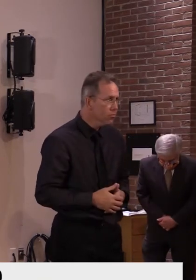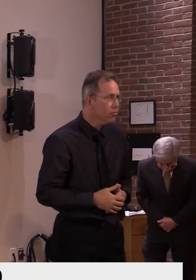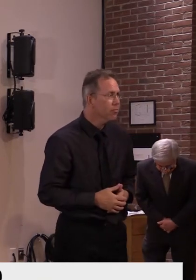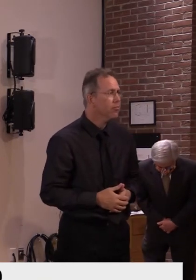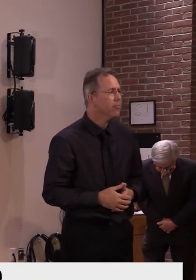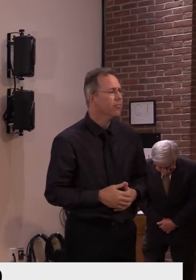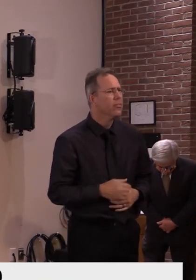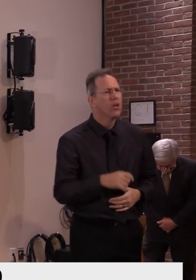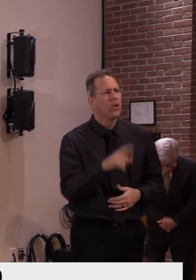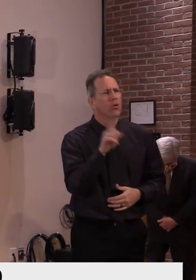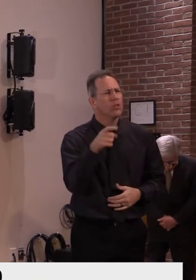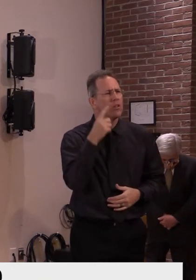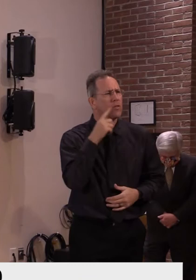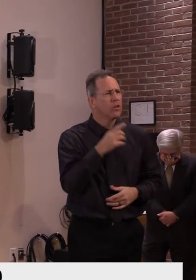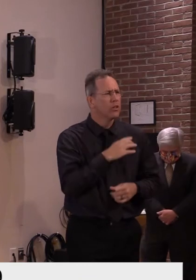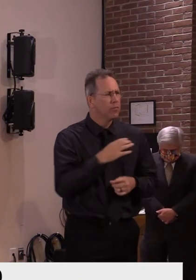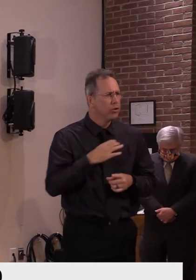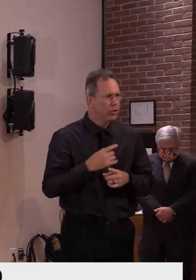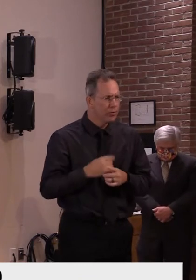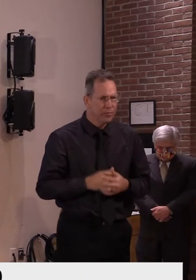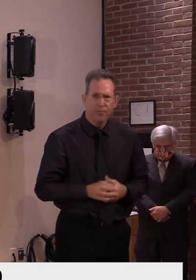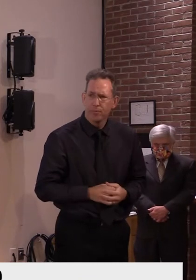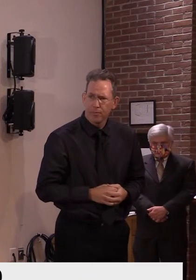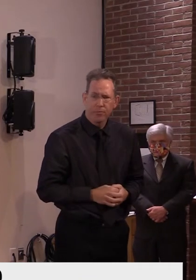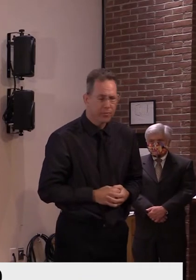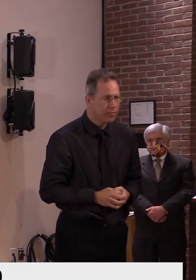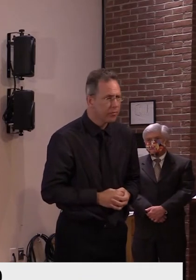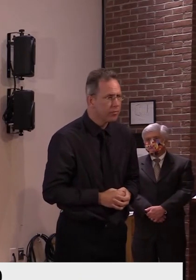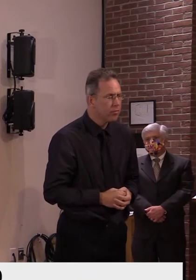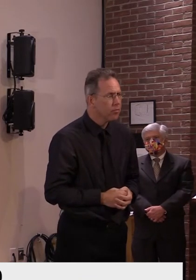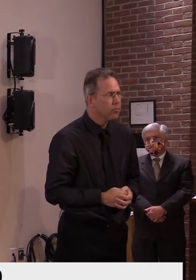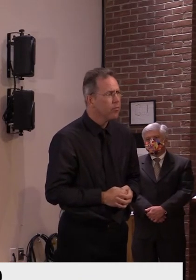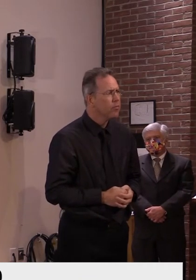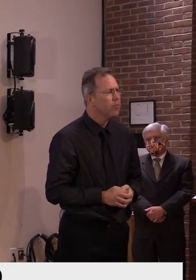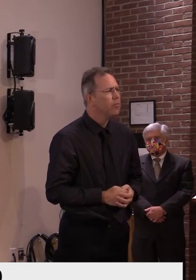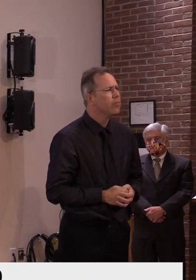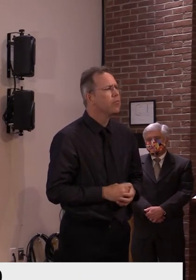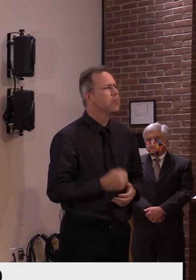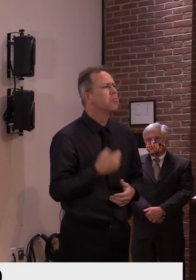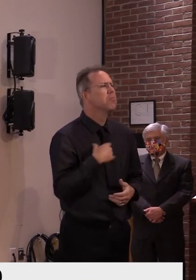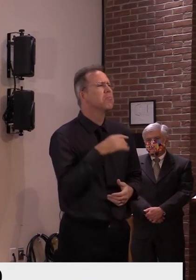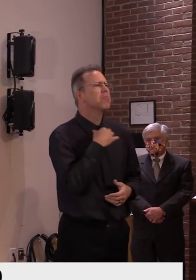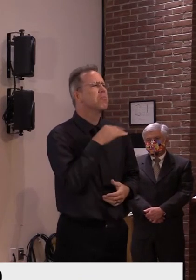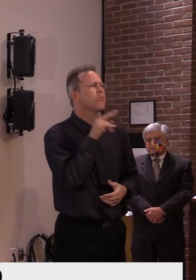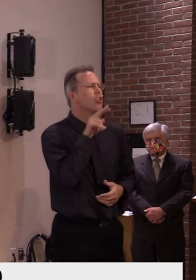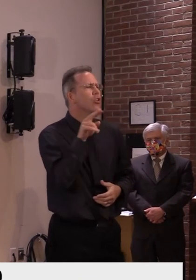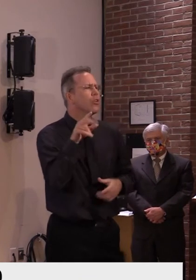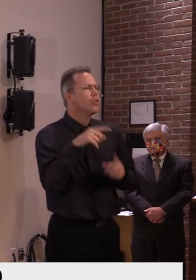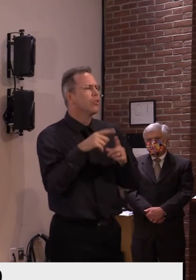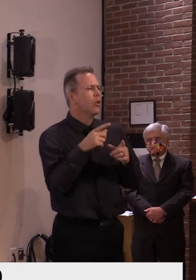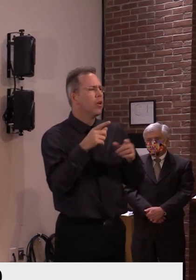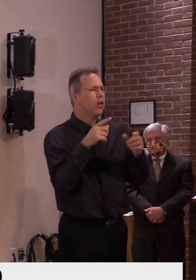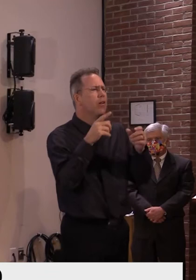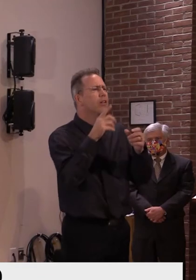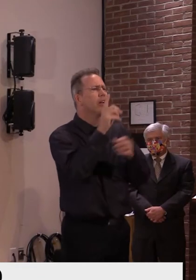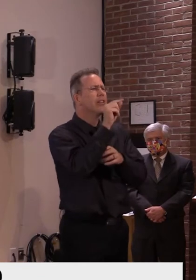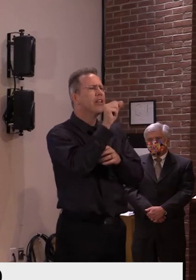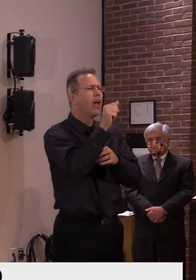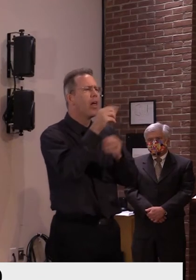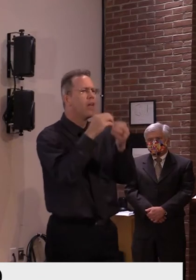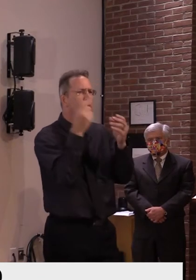at data point two and I am not entirely sure how to,